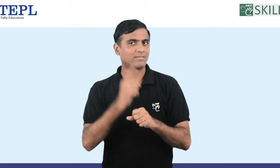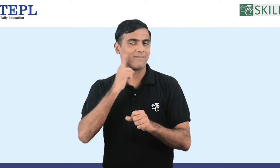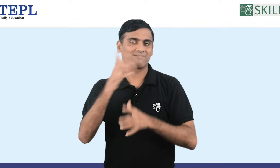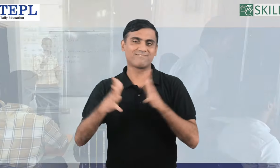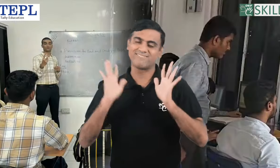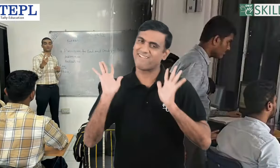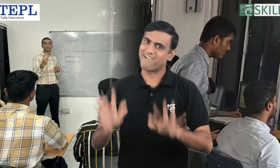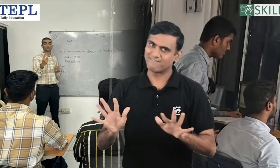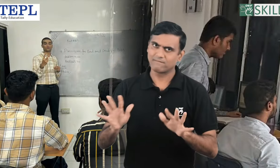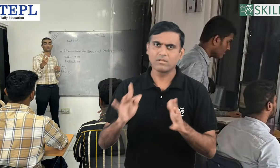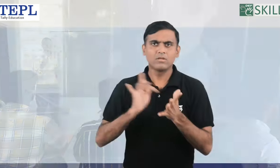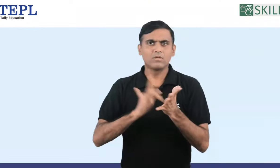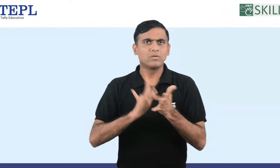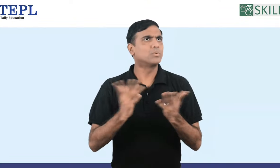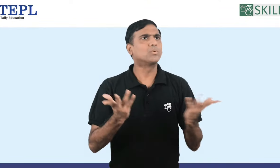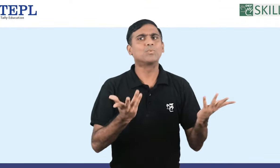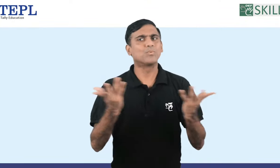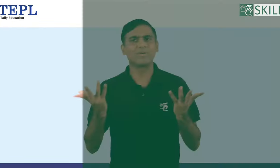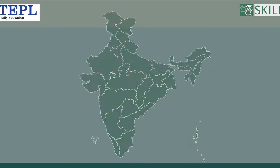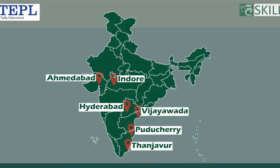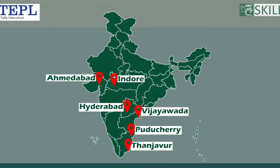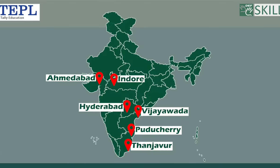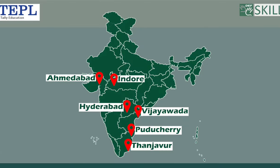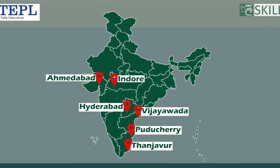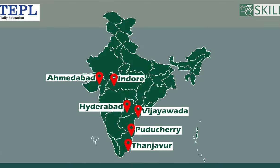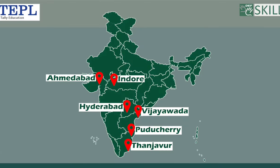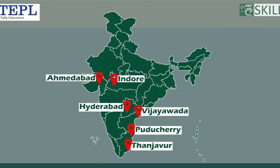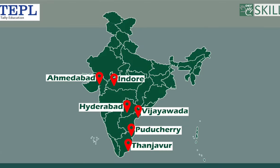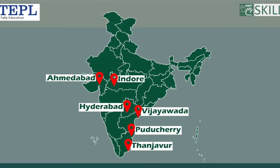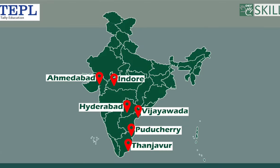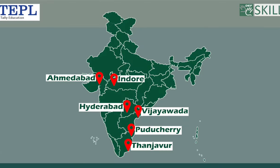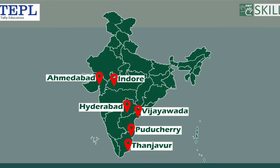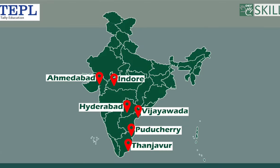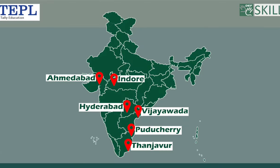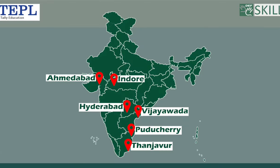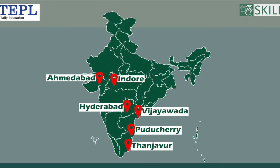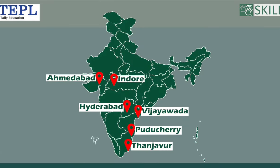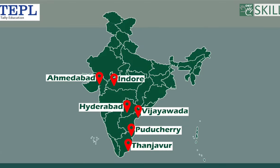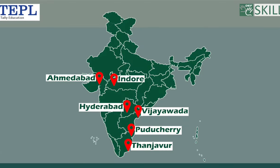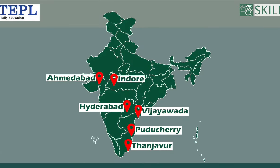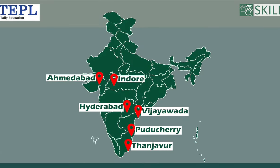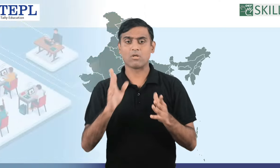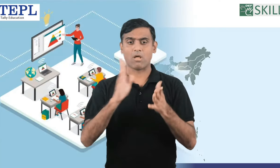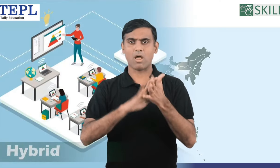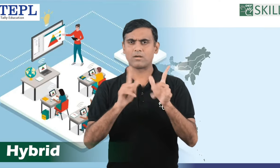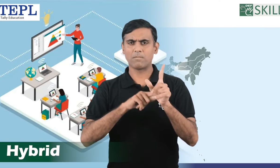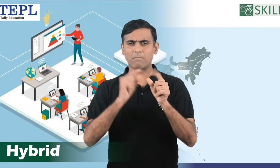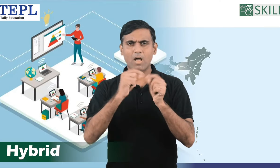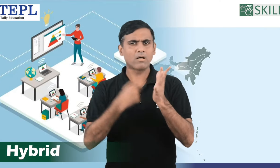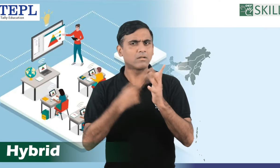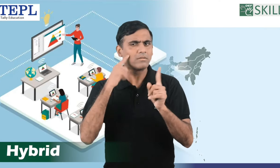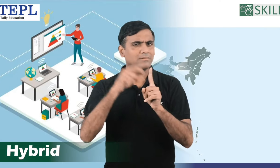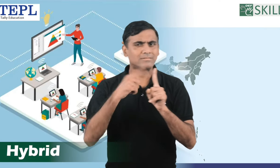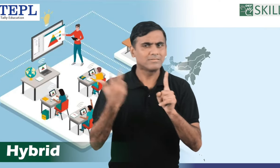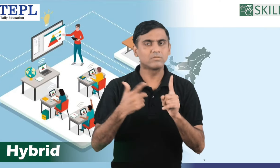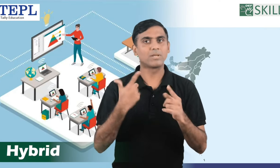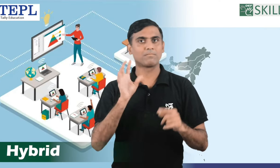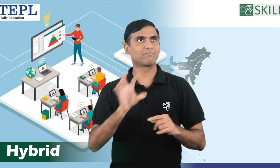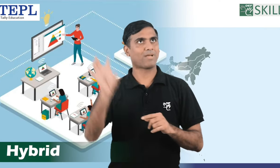taught in indian sign language you can all apply from these places across india as we provide classes on hybrid module it will be easy